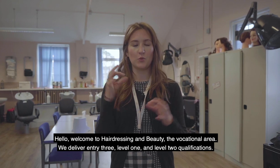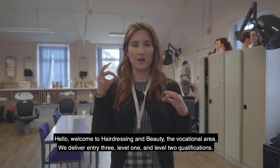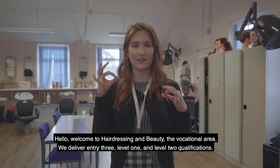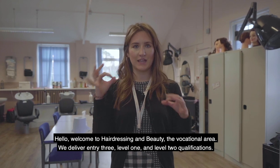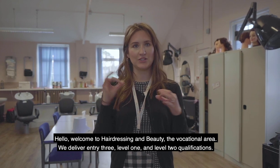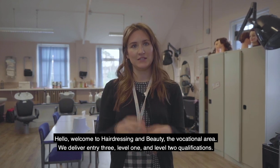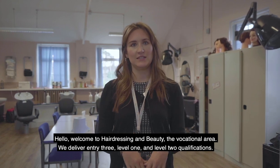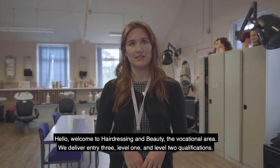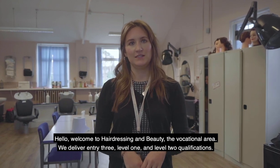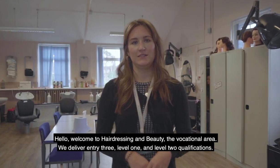qualifications.